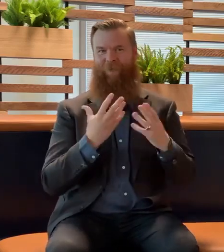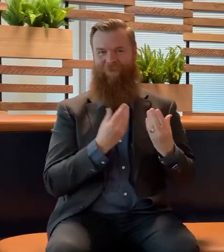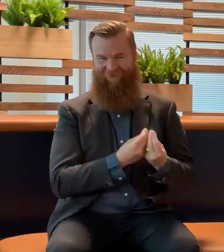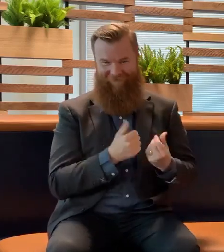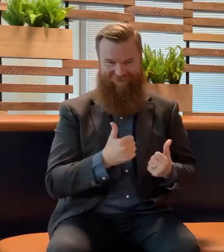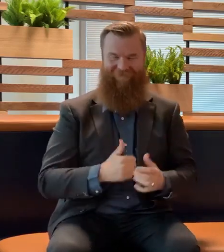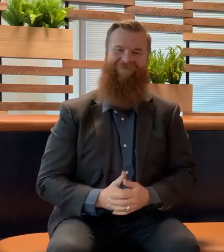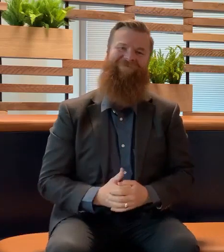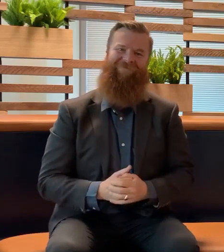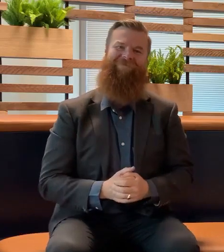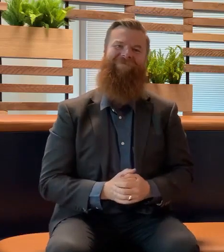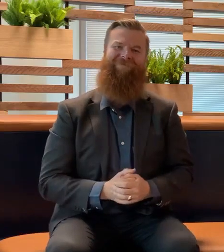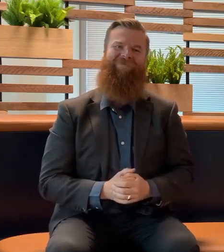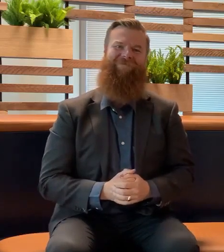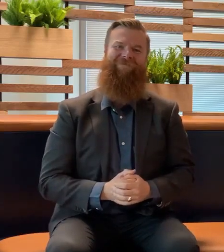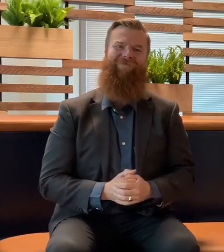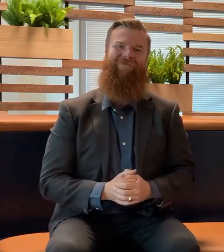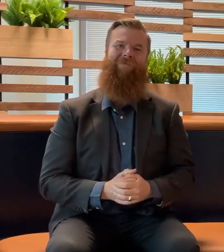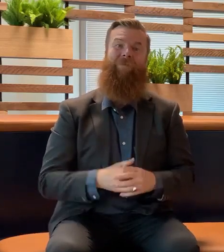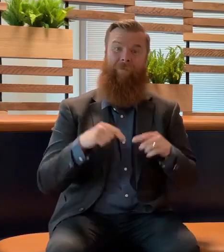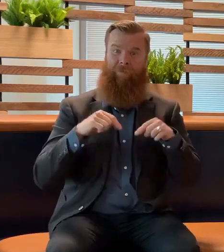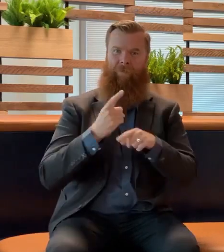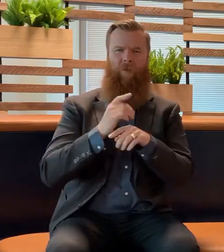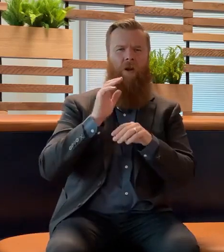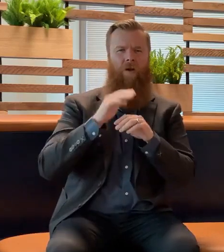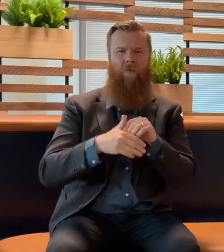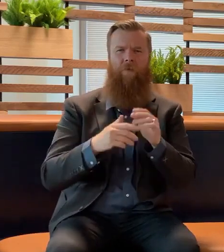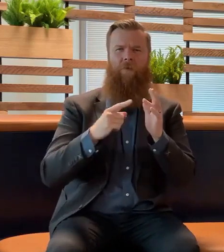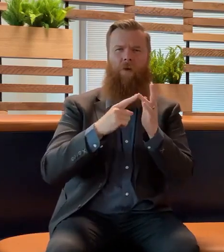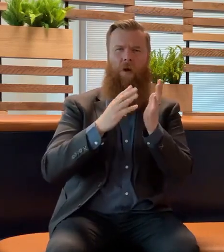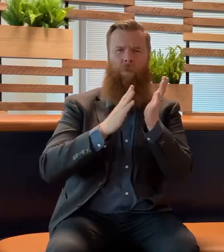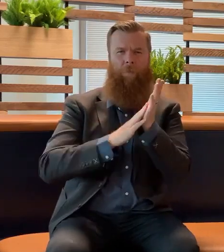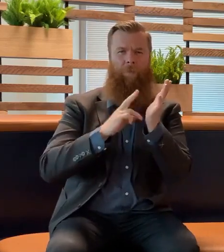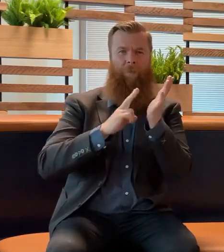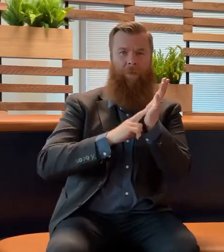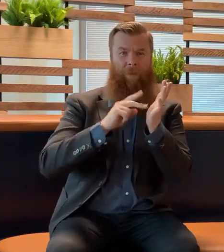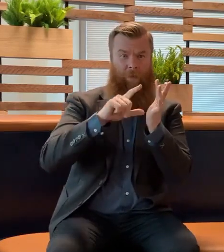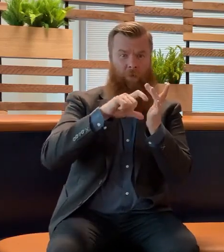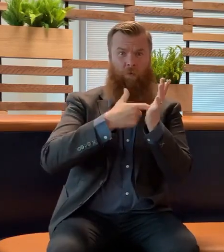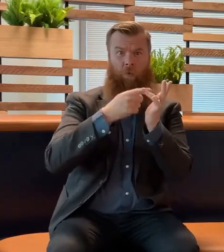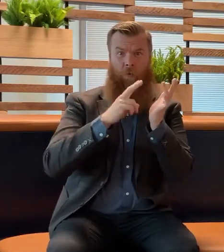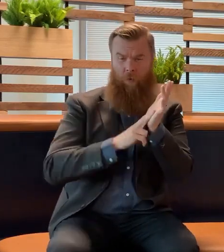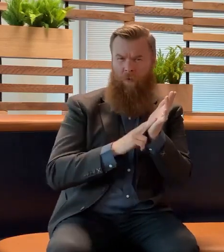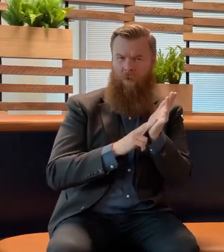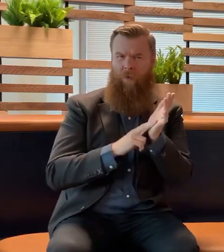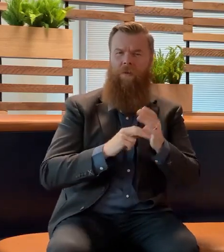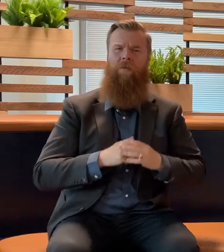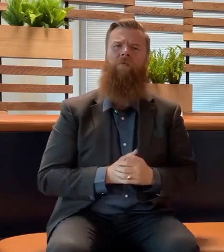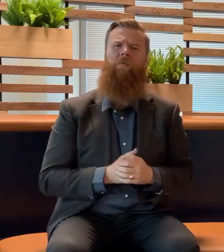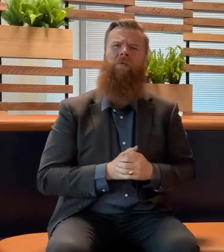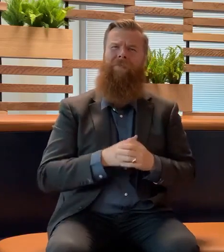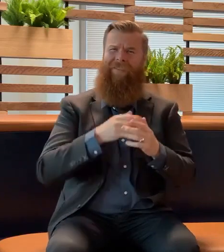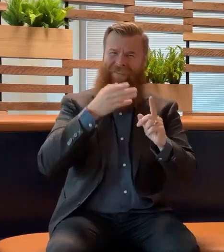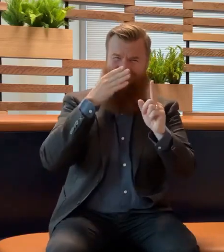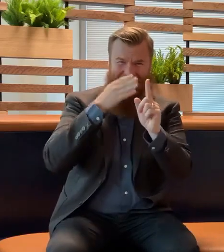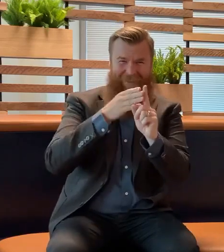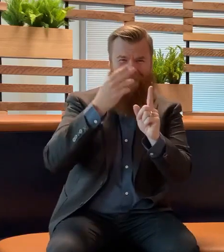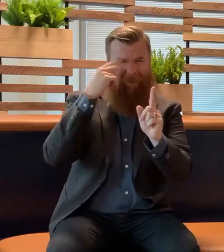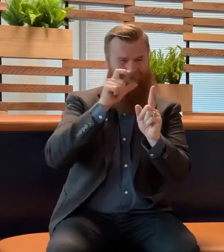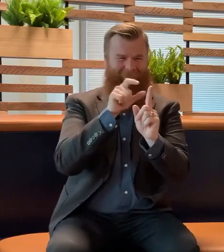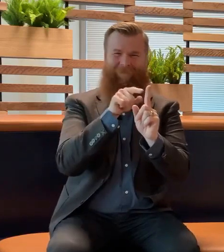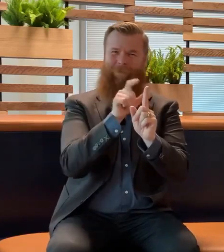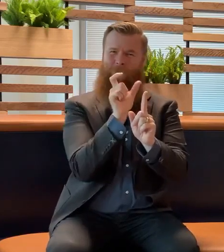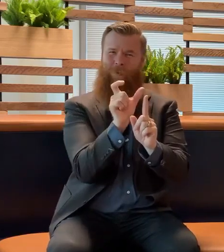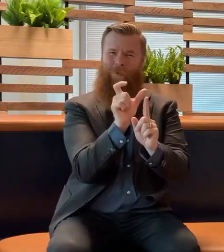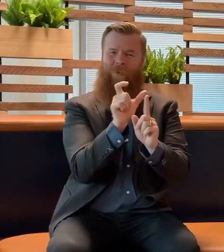So we're here to talk again about the Omicron variant of COVID-19. One thing on the name first. I've heard